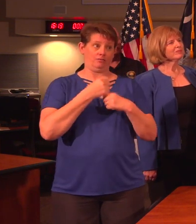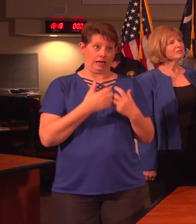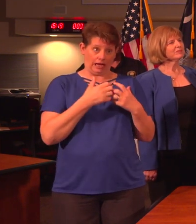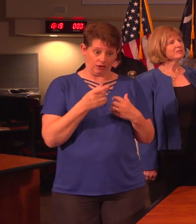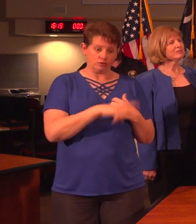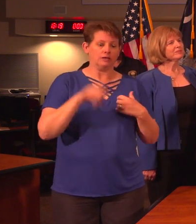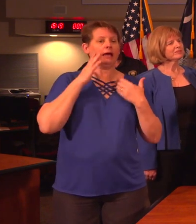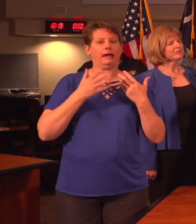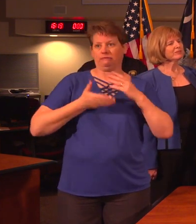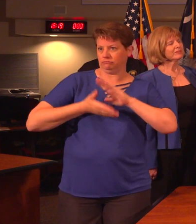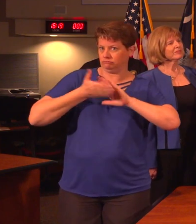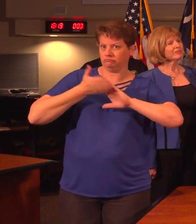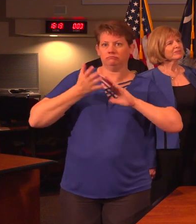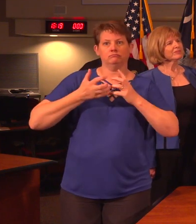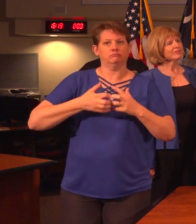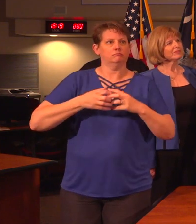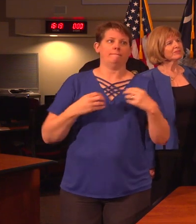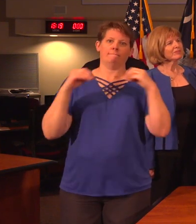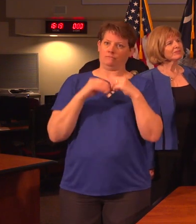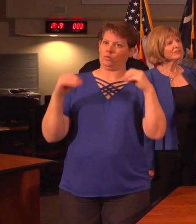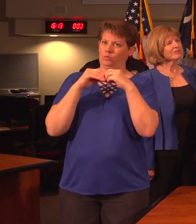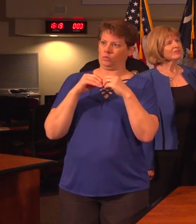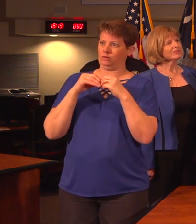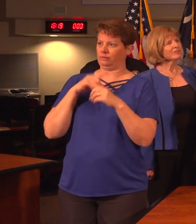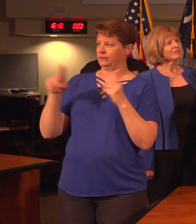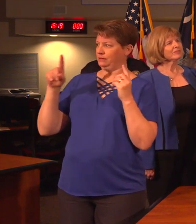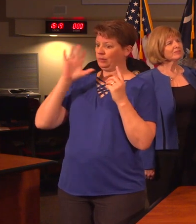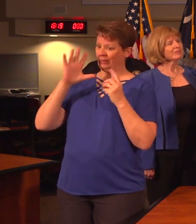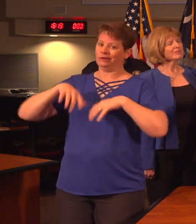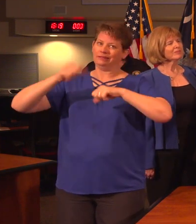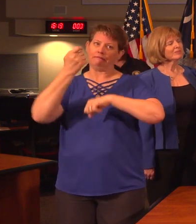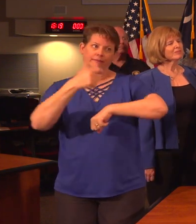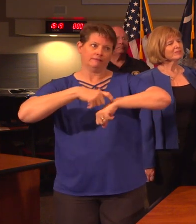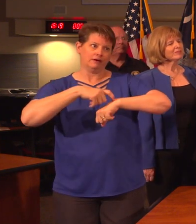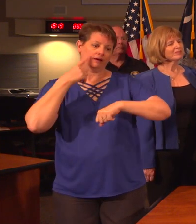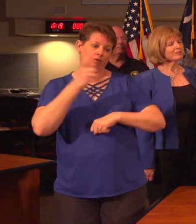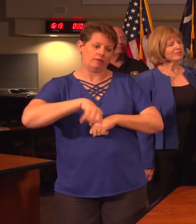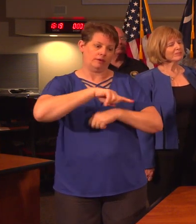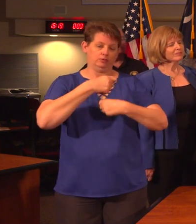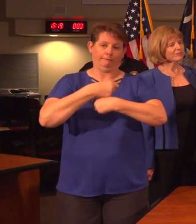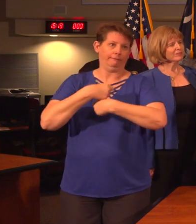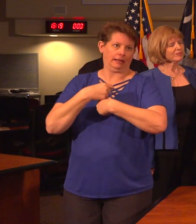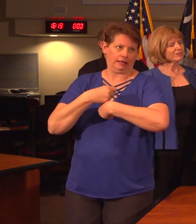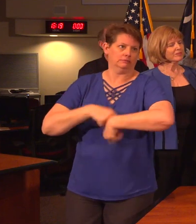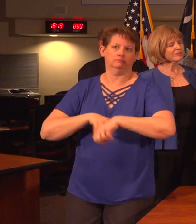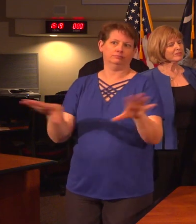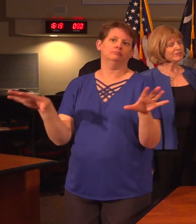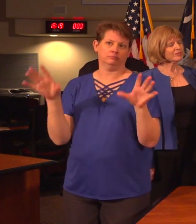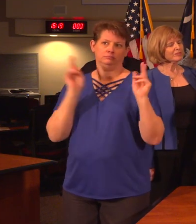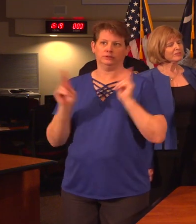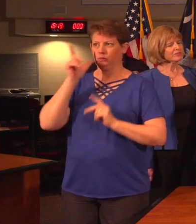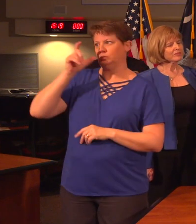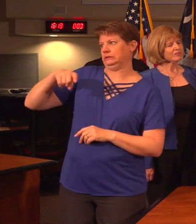cranked up production, as you have heard. But it will take them a bit of time to get them out into the flow